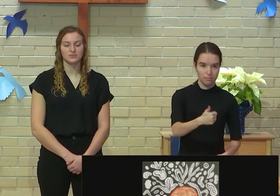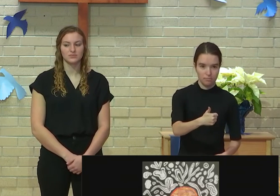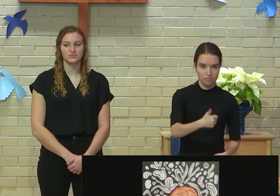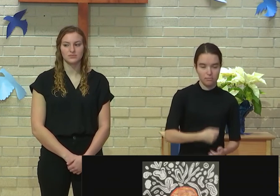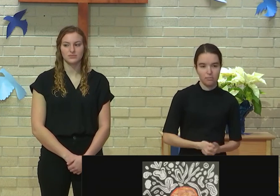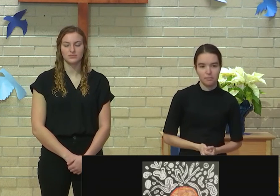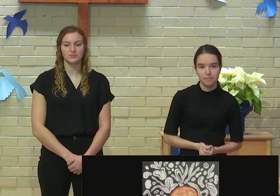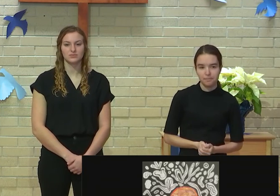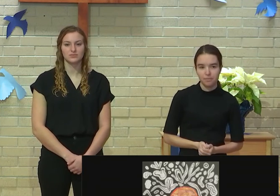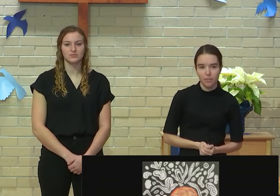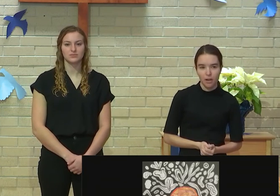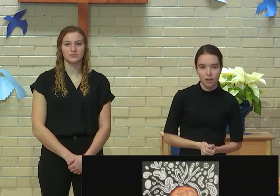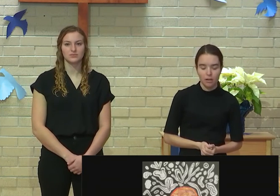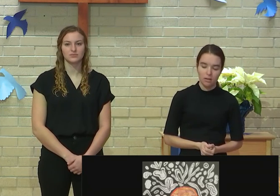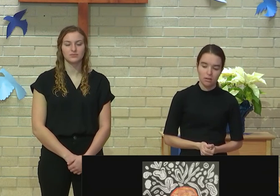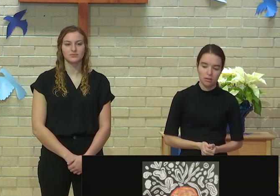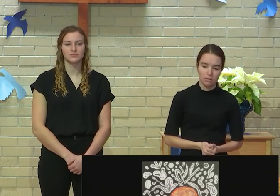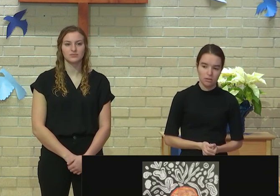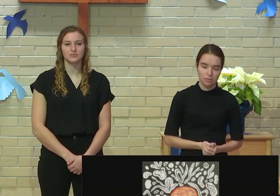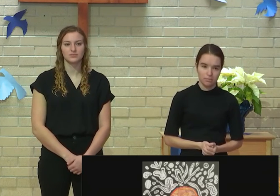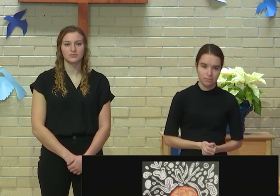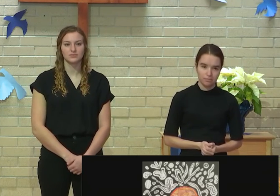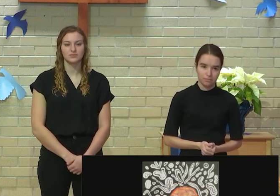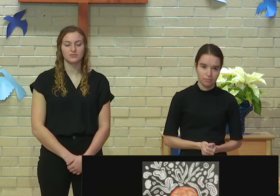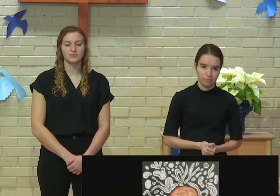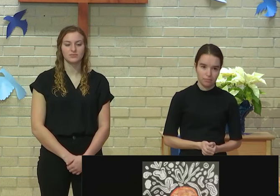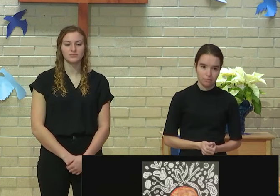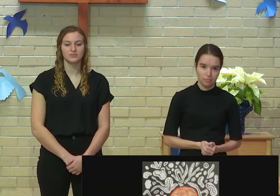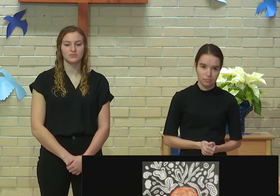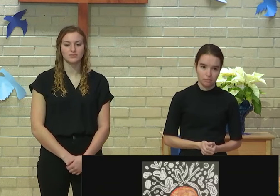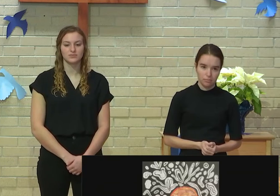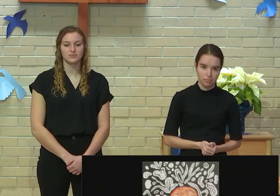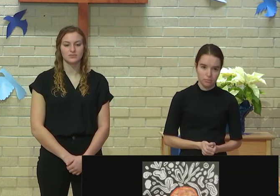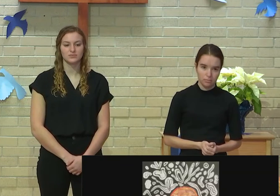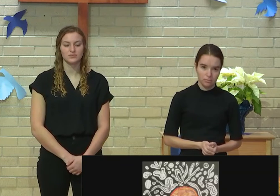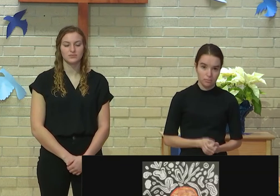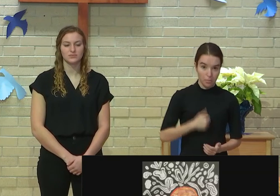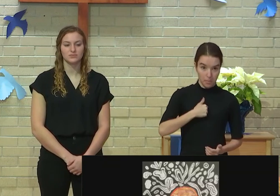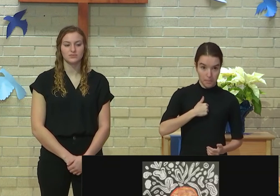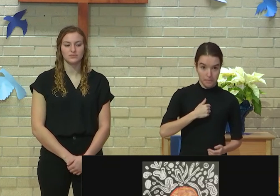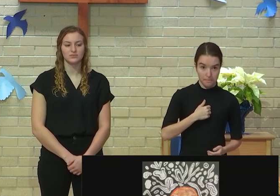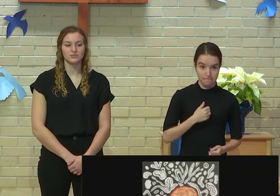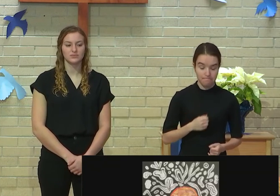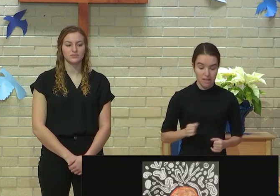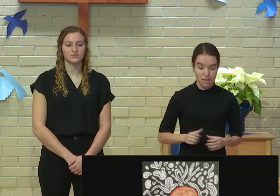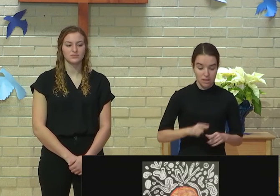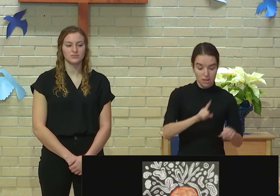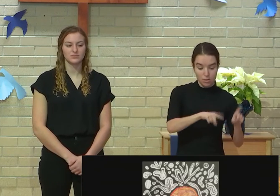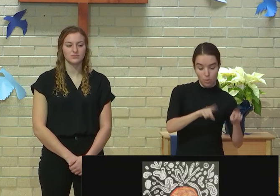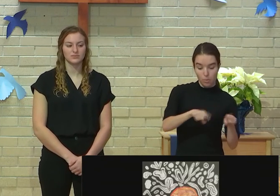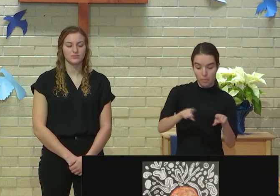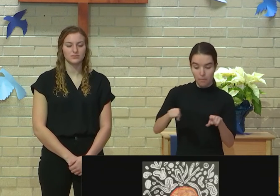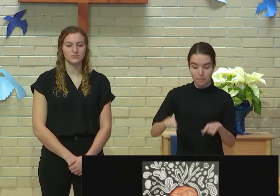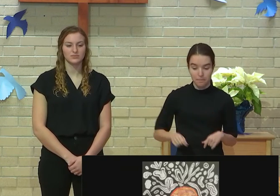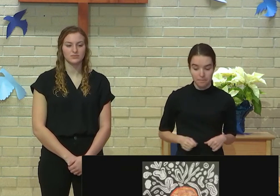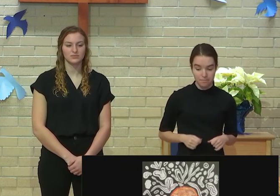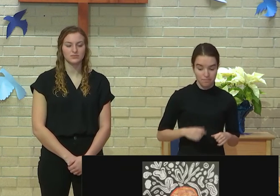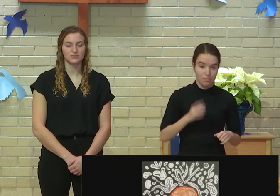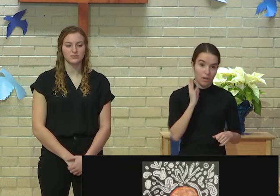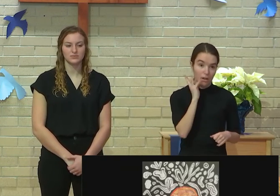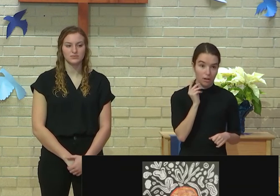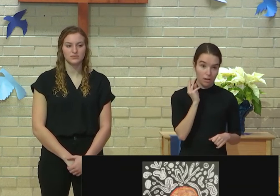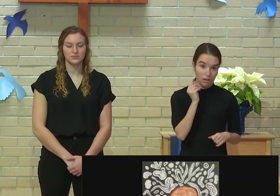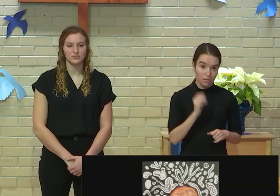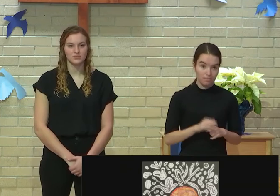way that I am comprised of a bunch of different experiences and people through the self-portrait of myself and then